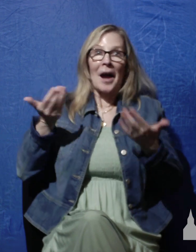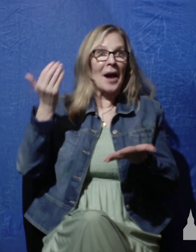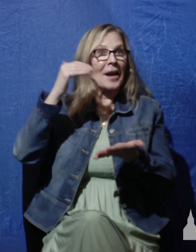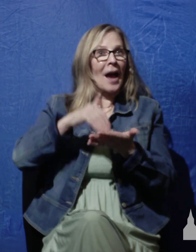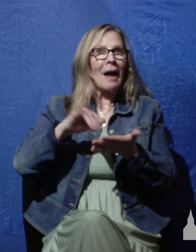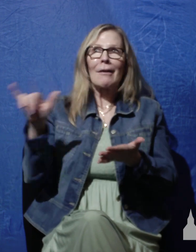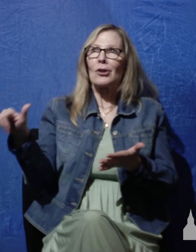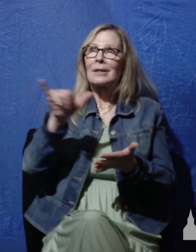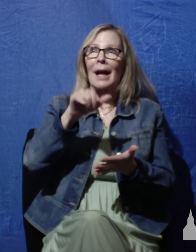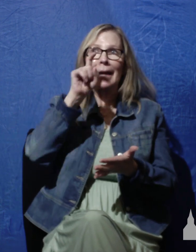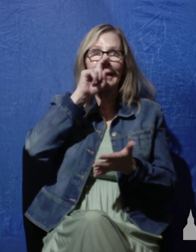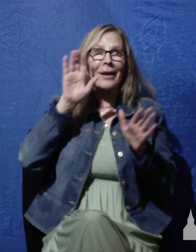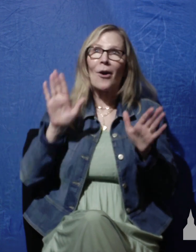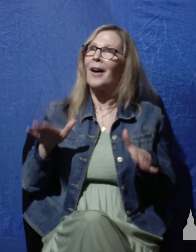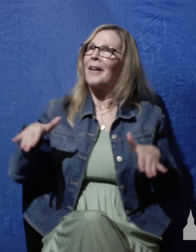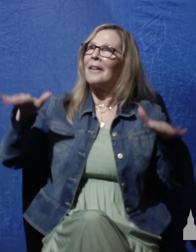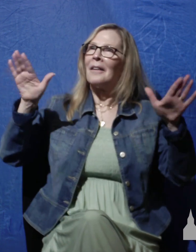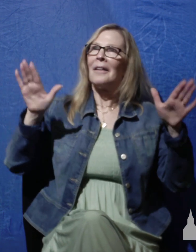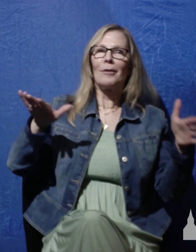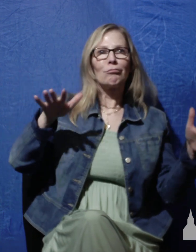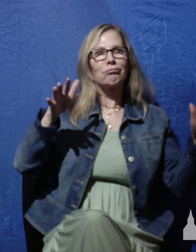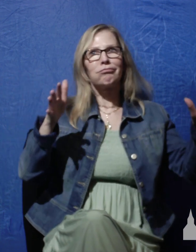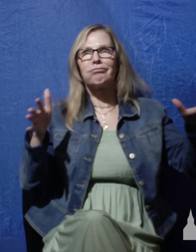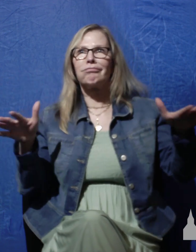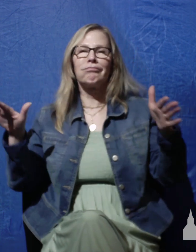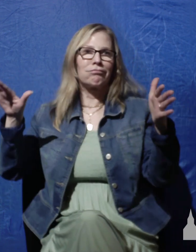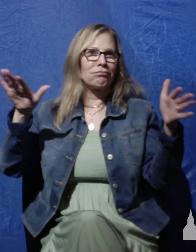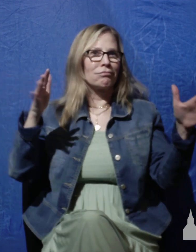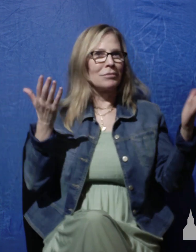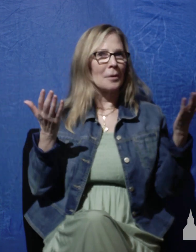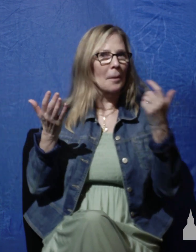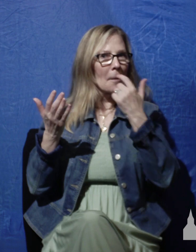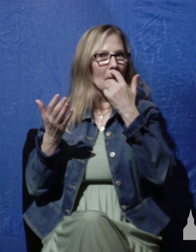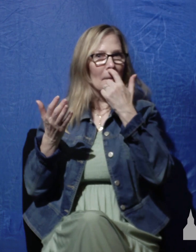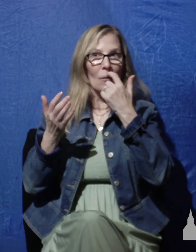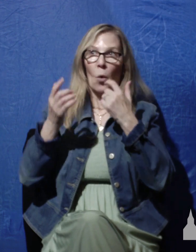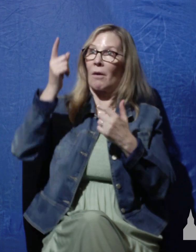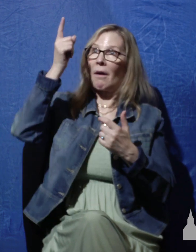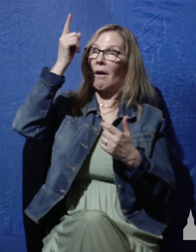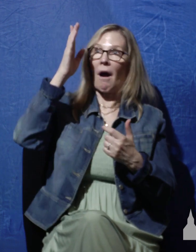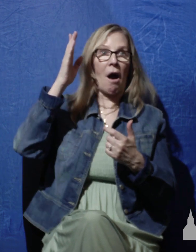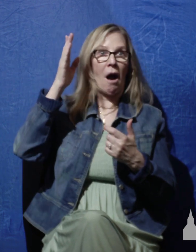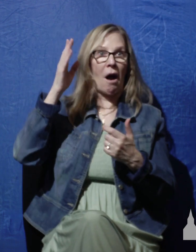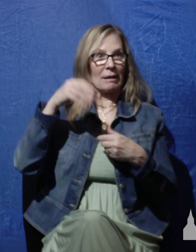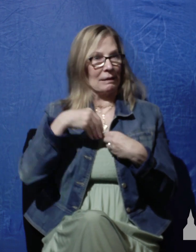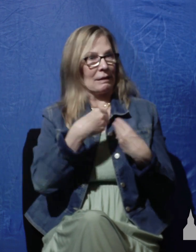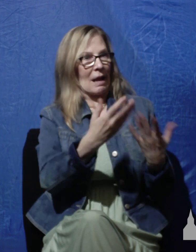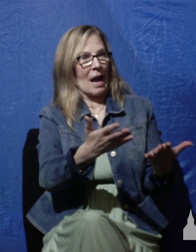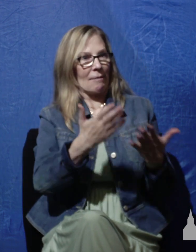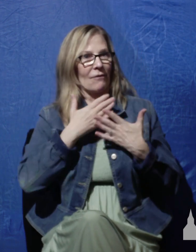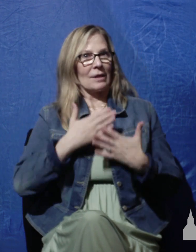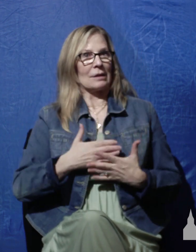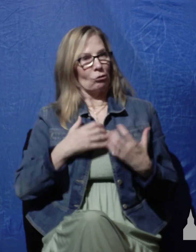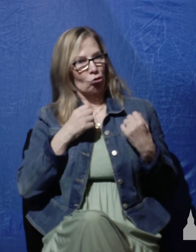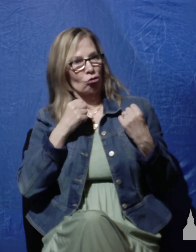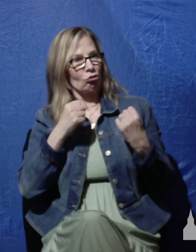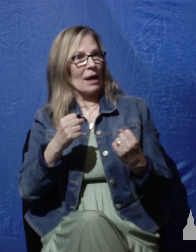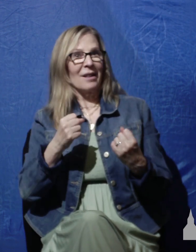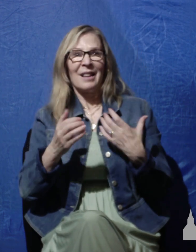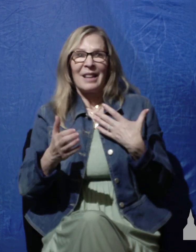now what David is talking about here is that God has physically renewed him he has physically sustained him so that even as he has